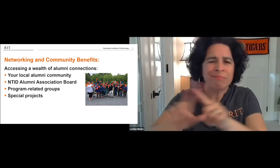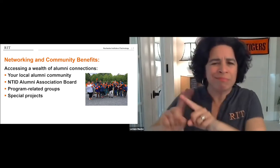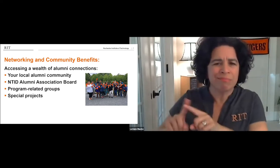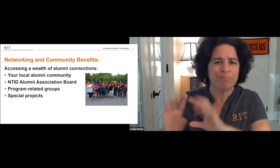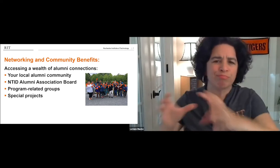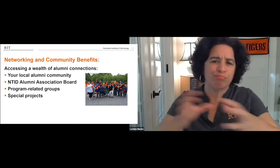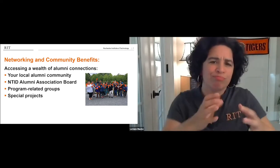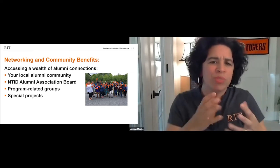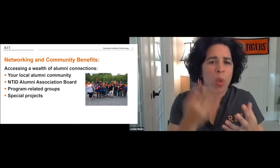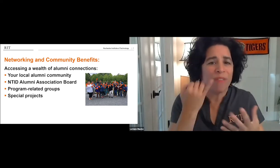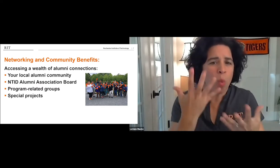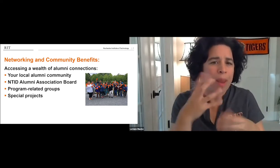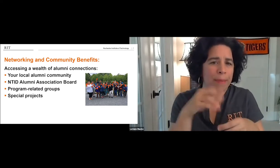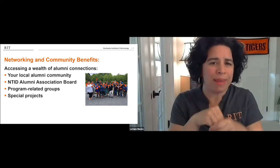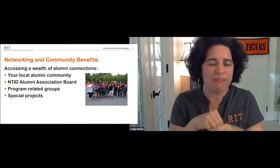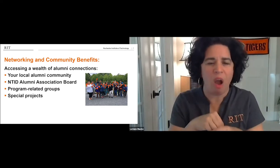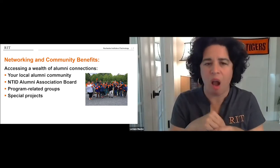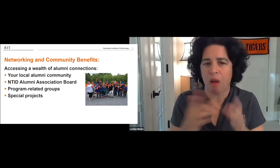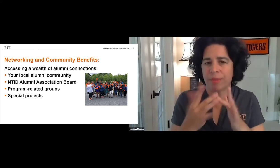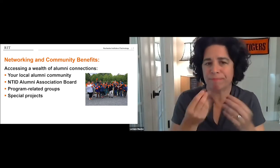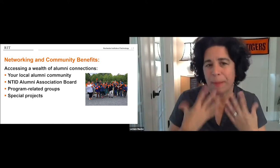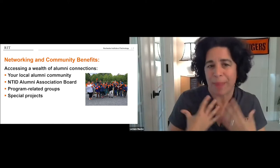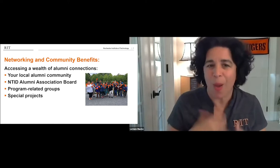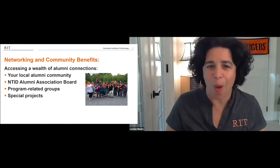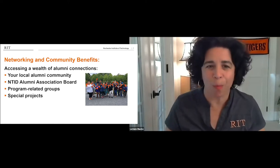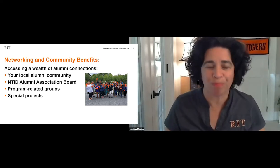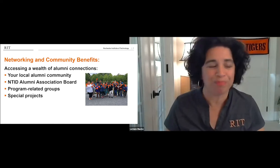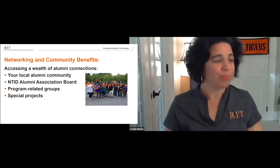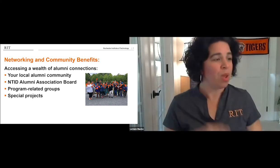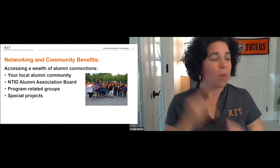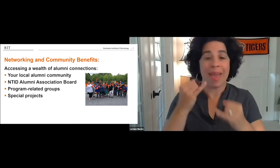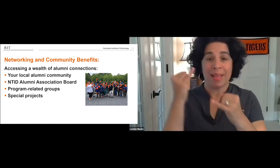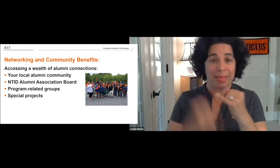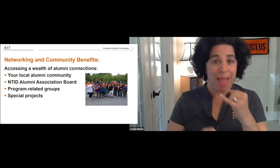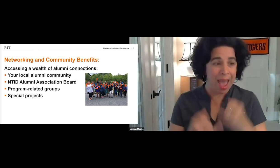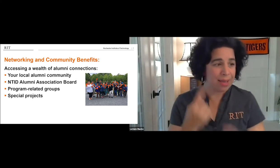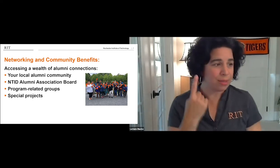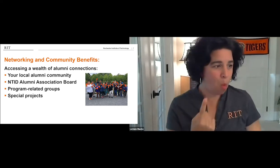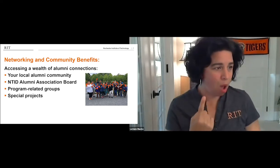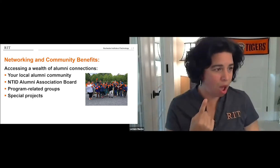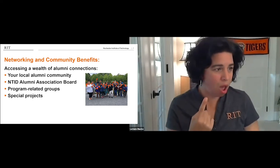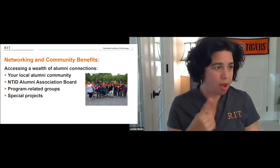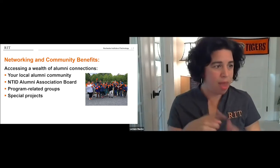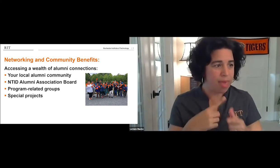group and there are multiple different groups that we have for the alumni of NTID. If you're interested, let me know.